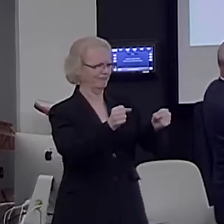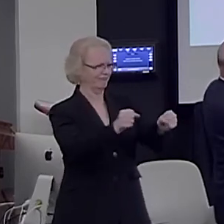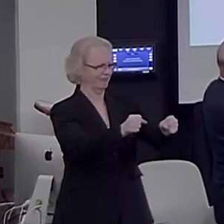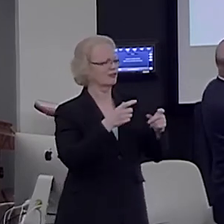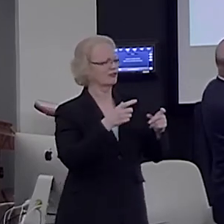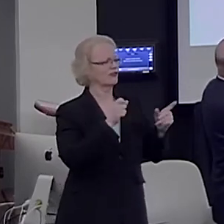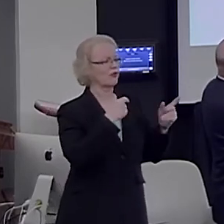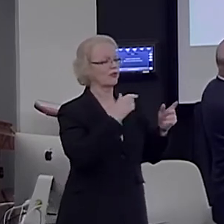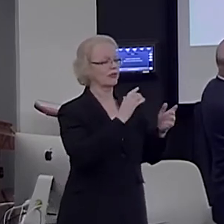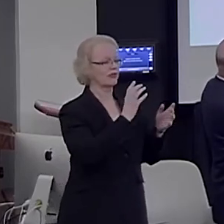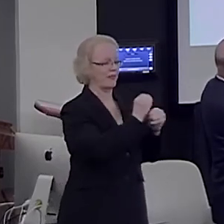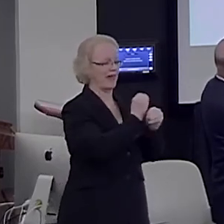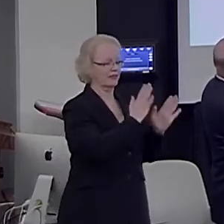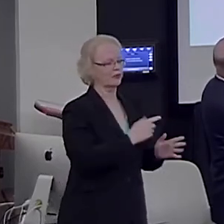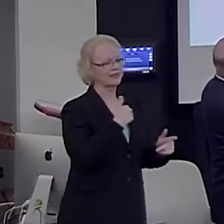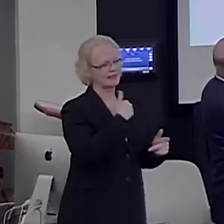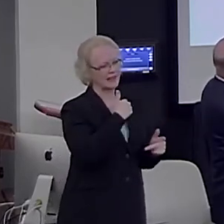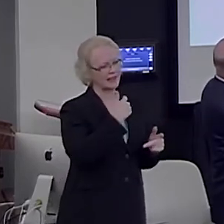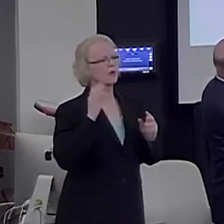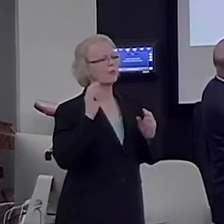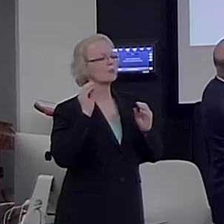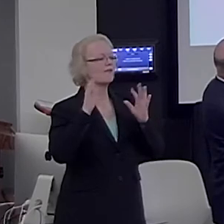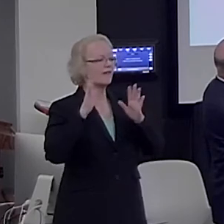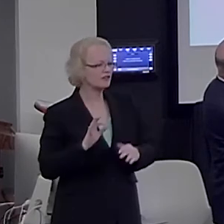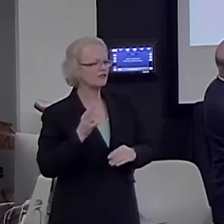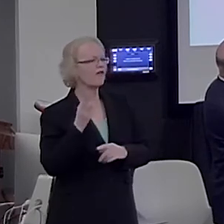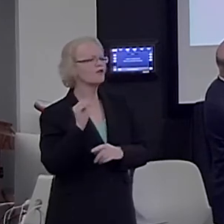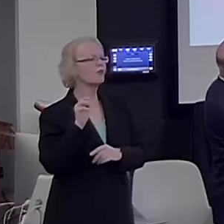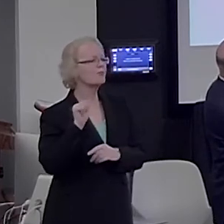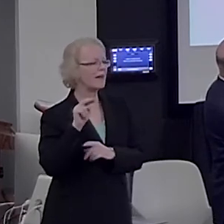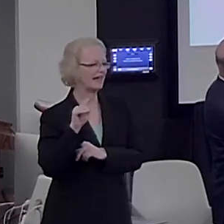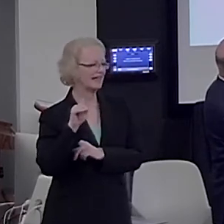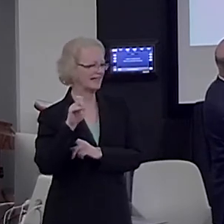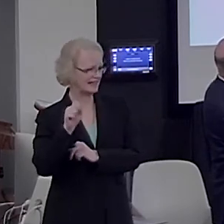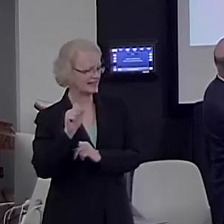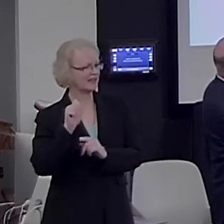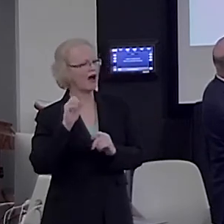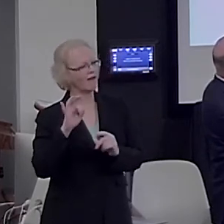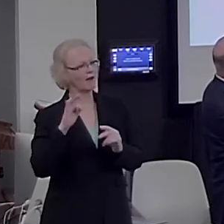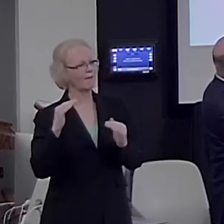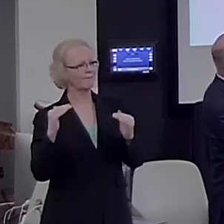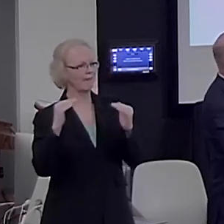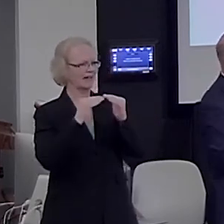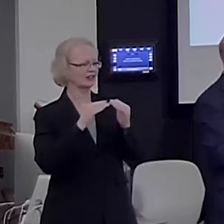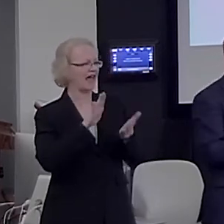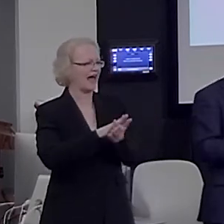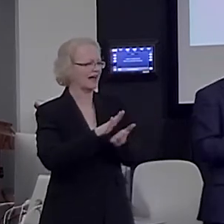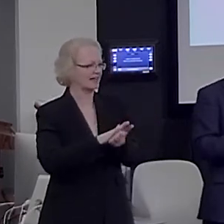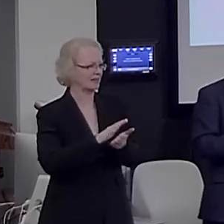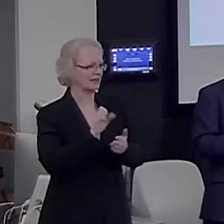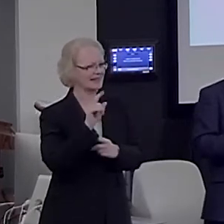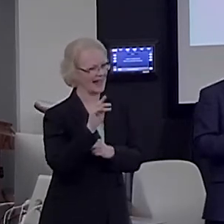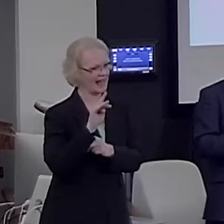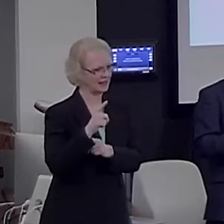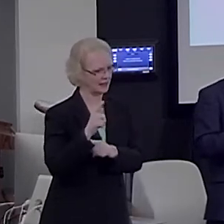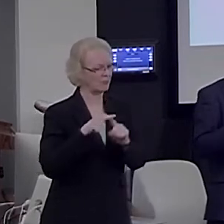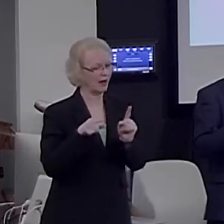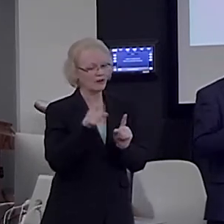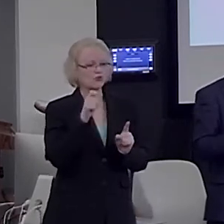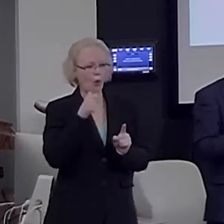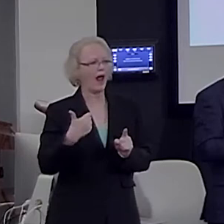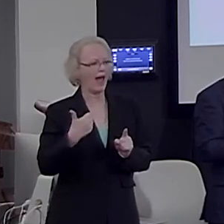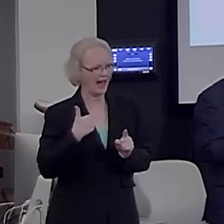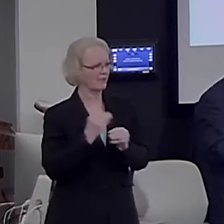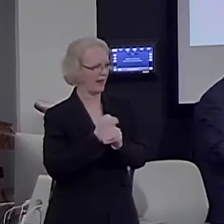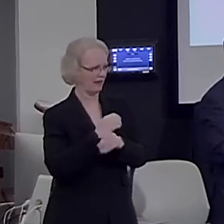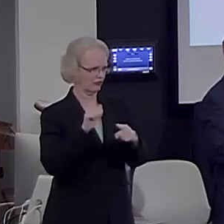see in the paper processes of humanities of matched academic standing, but without mathematical training. I'll let